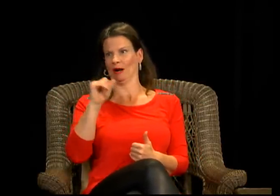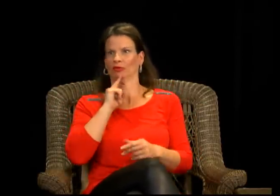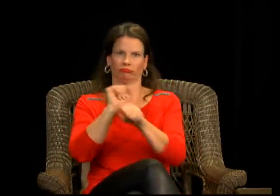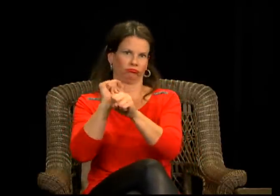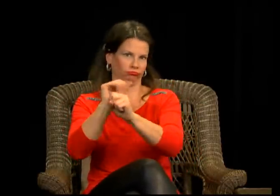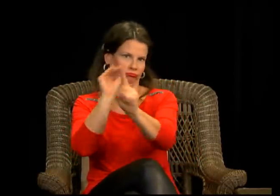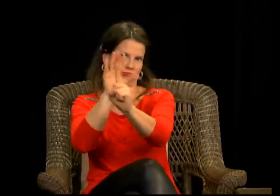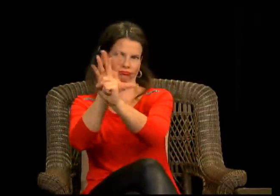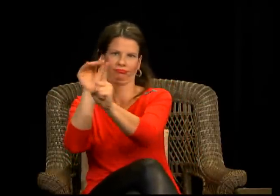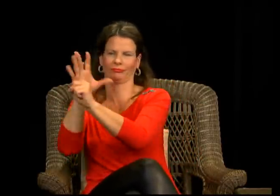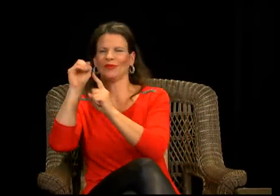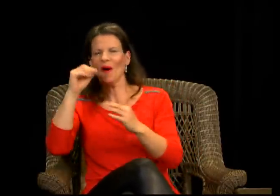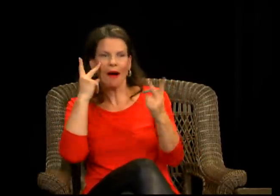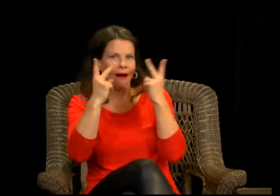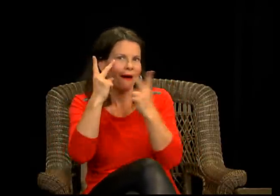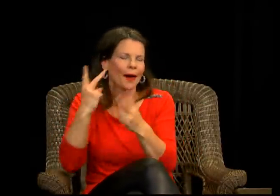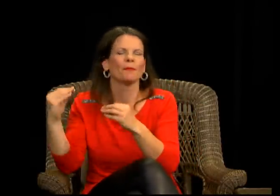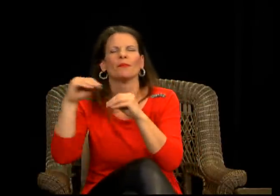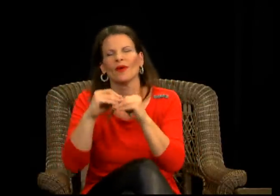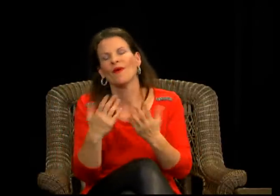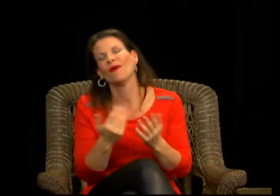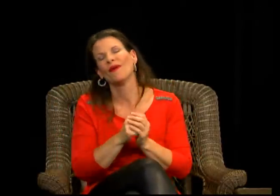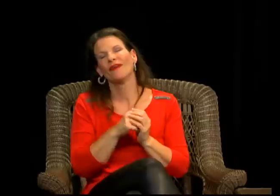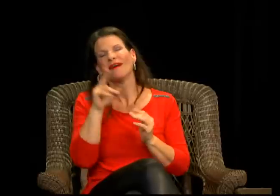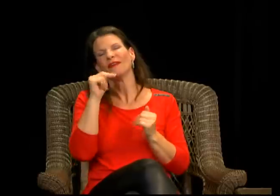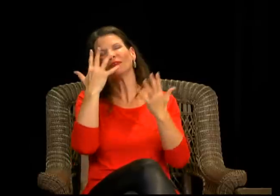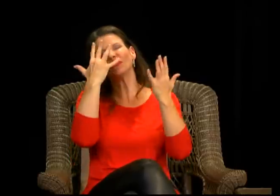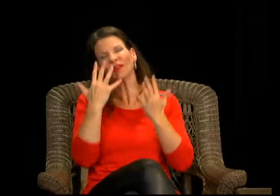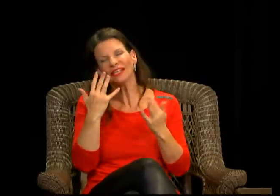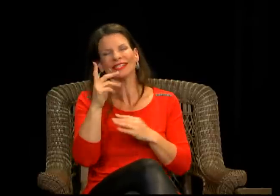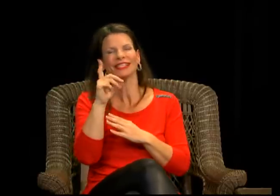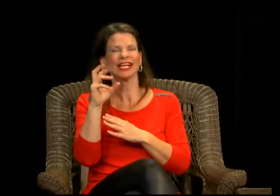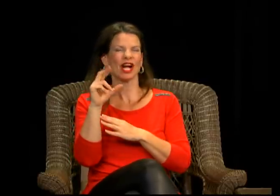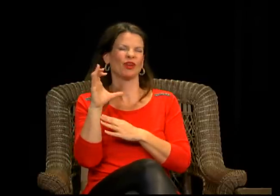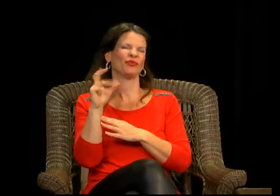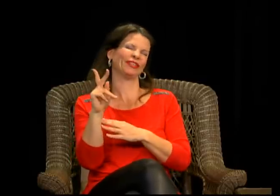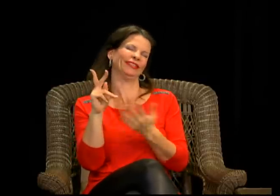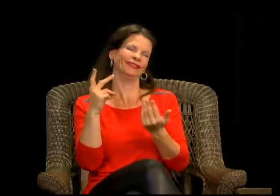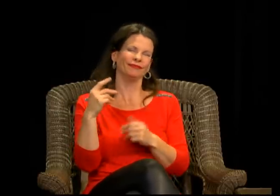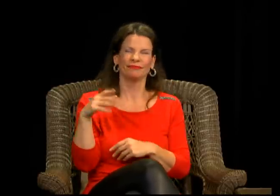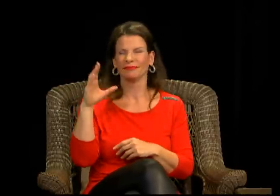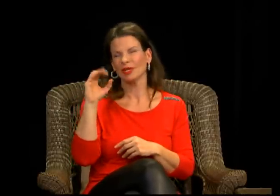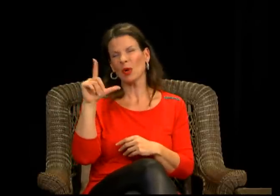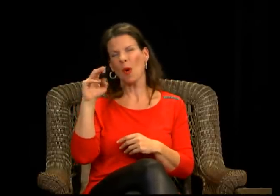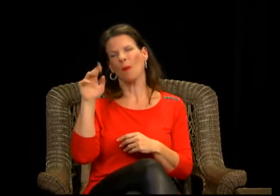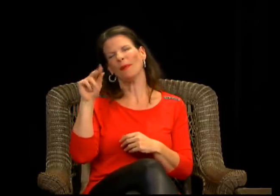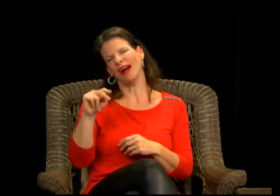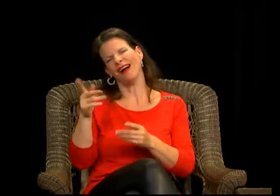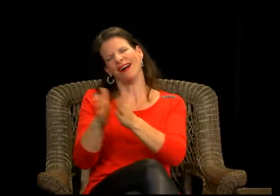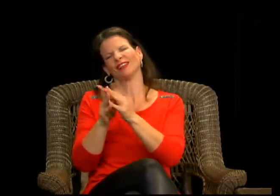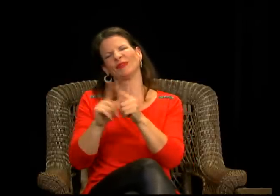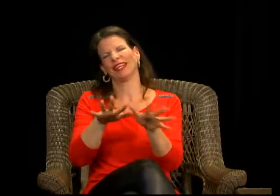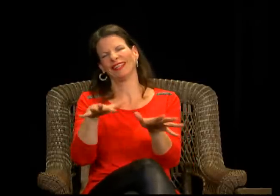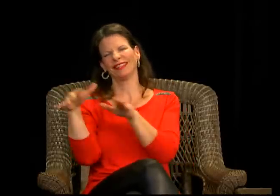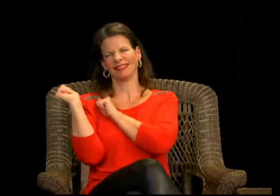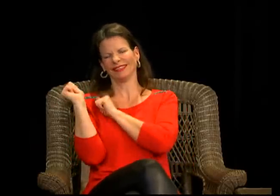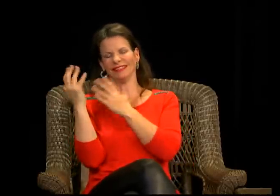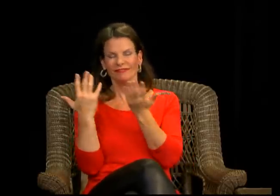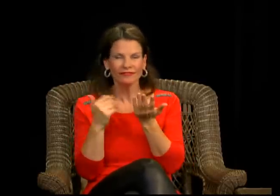you know, because of social media has gotten a lot of attention and, um, what's happening now is that he was